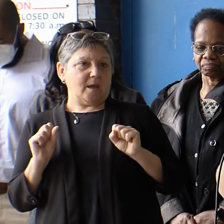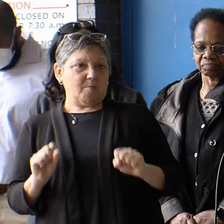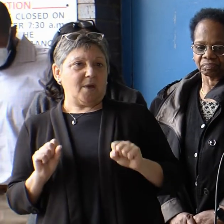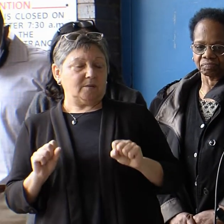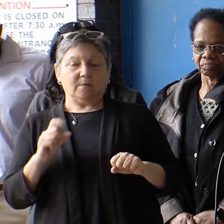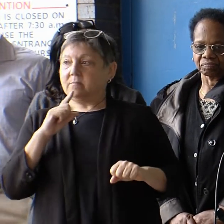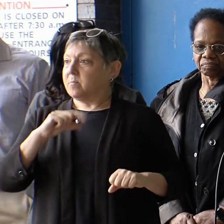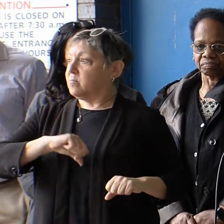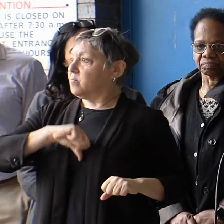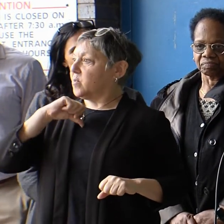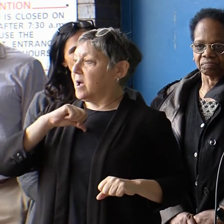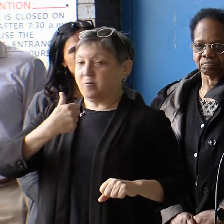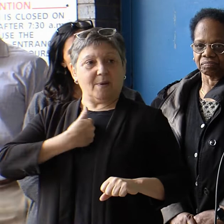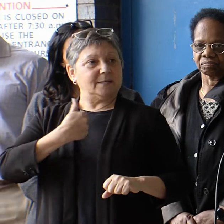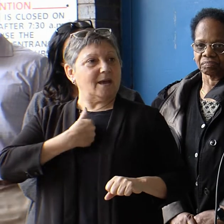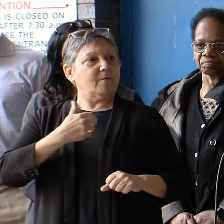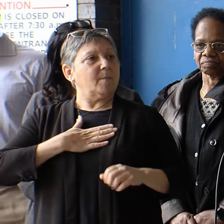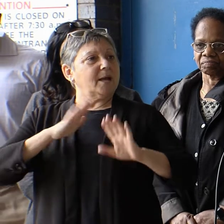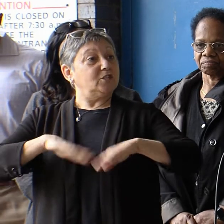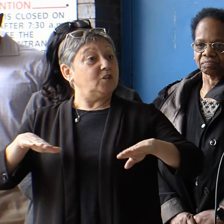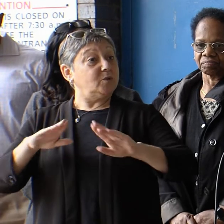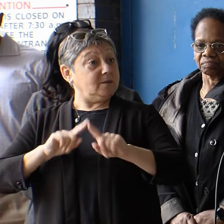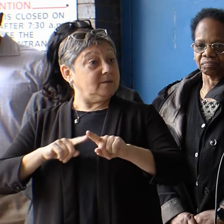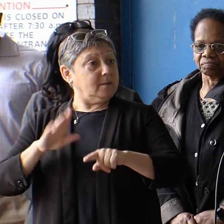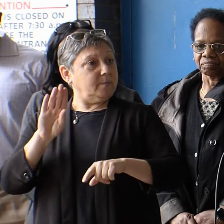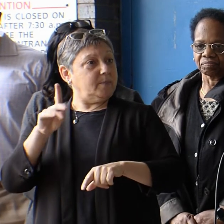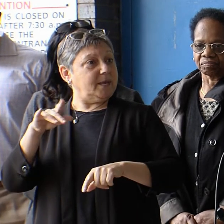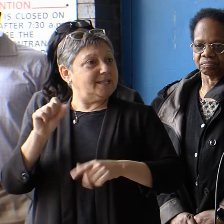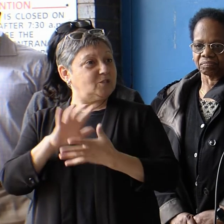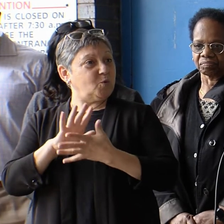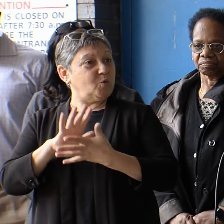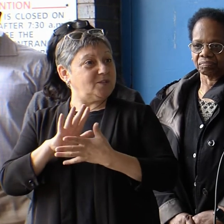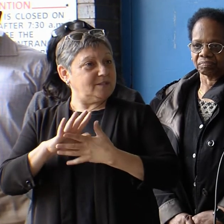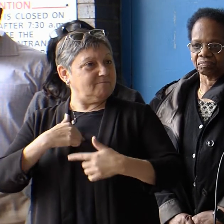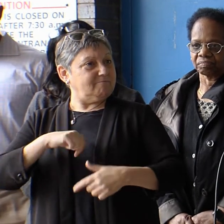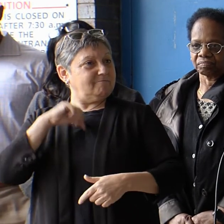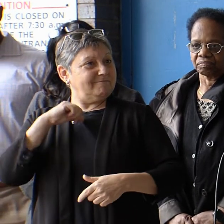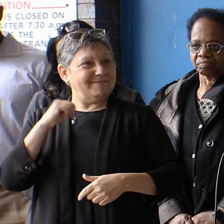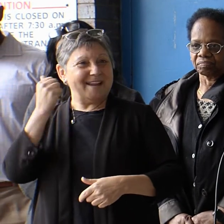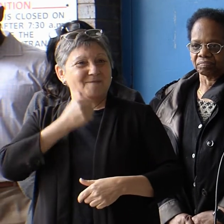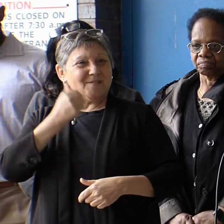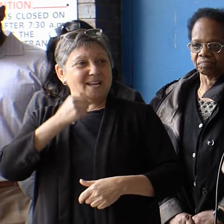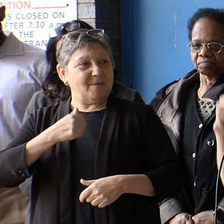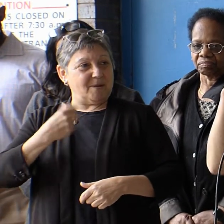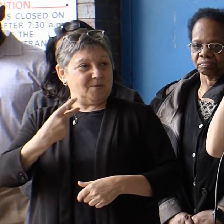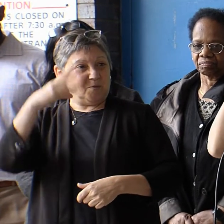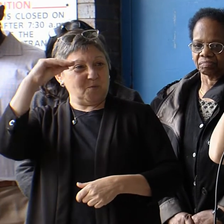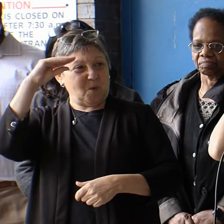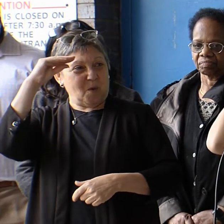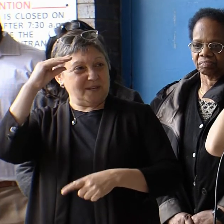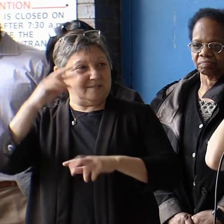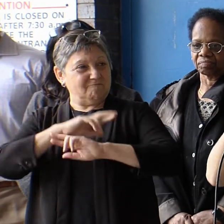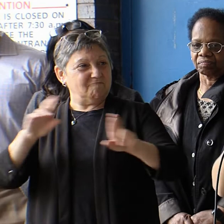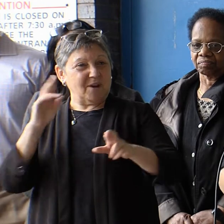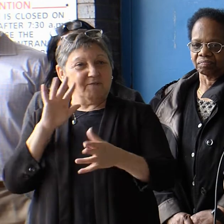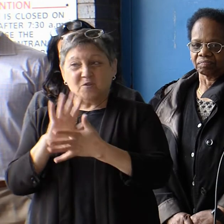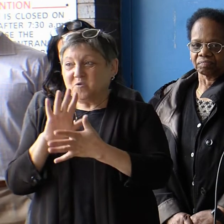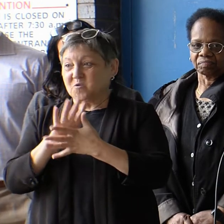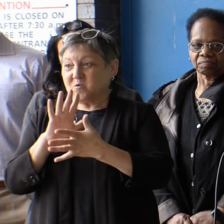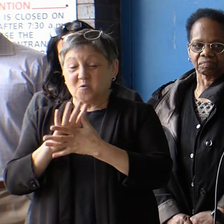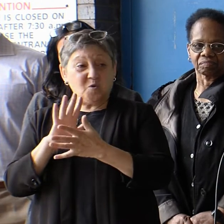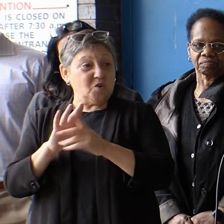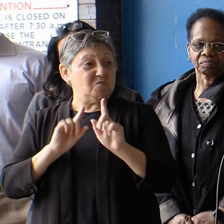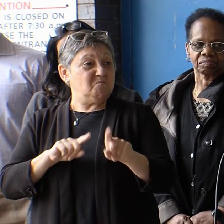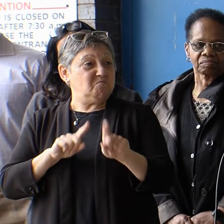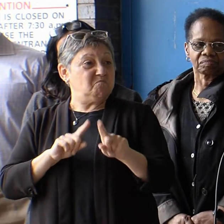to be a Boston Public Schools mom. And every day when my two boys get ready for school, I